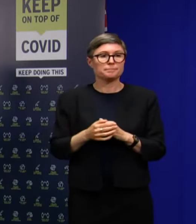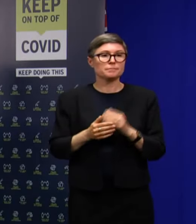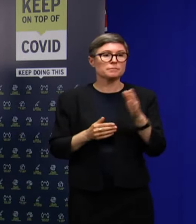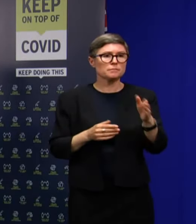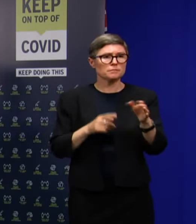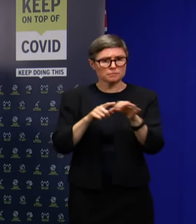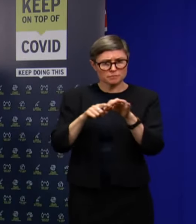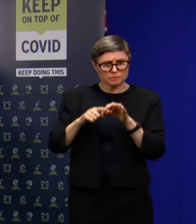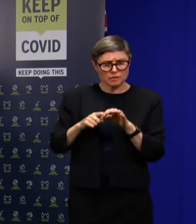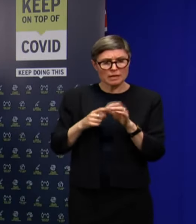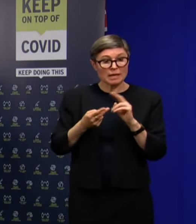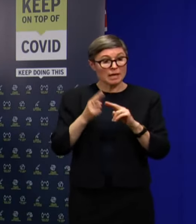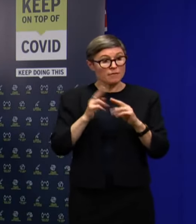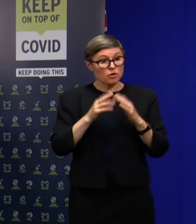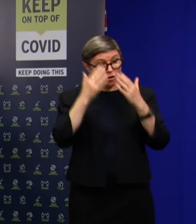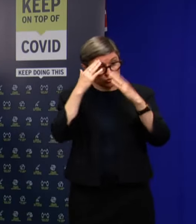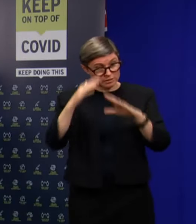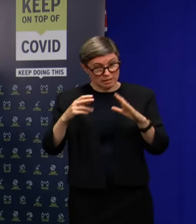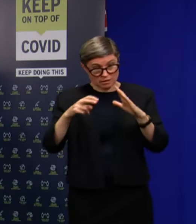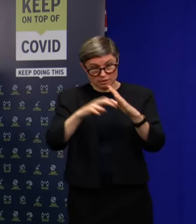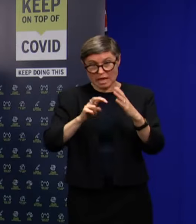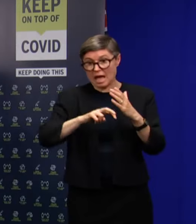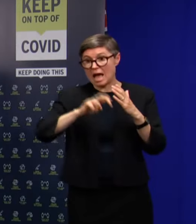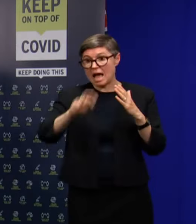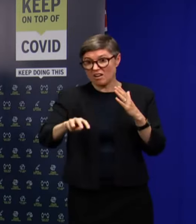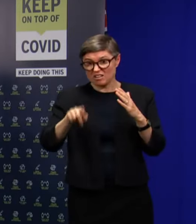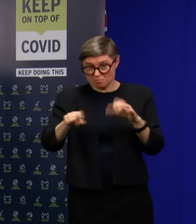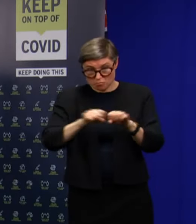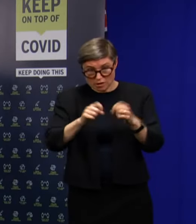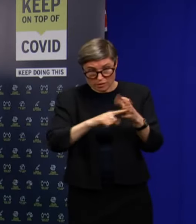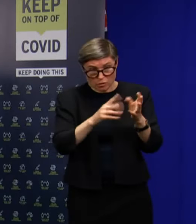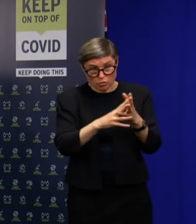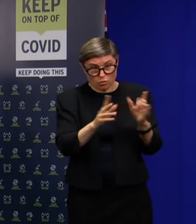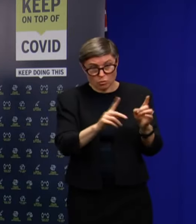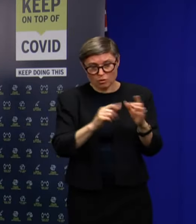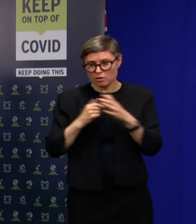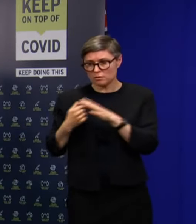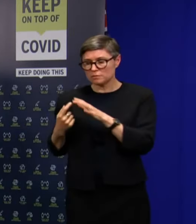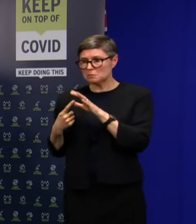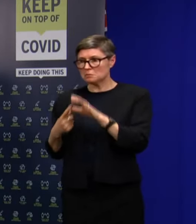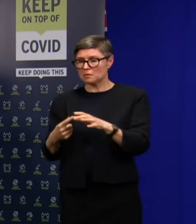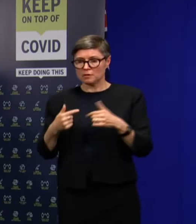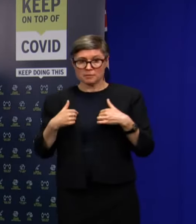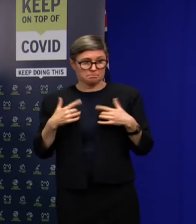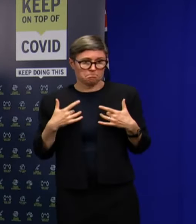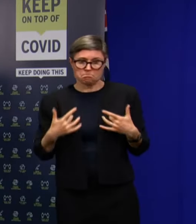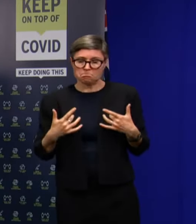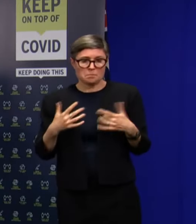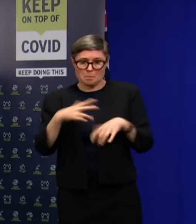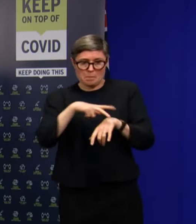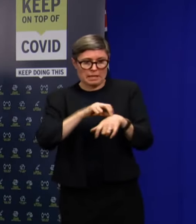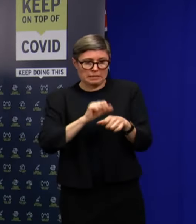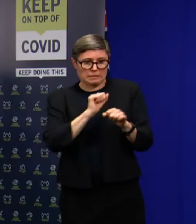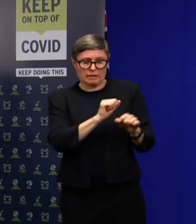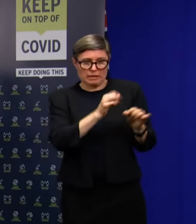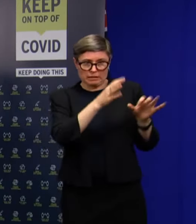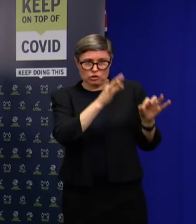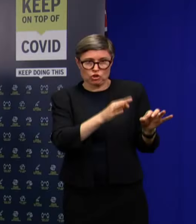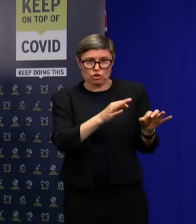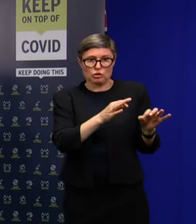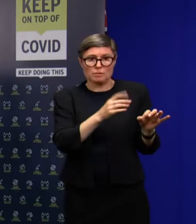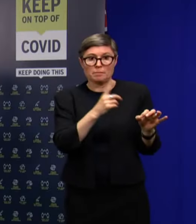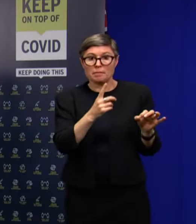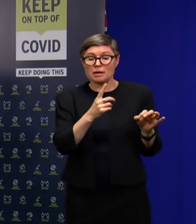somebody to escape from local quarantine? Is that something we should be looking at? Well, again, that's a matter for the police, not for me. But aiding and